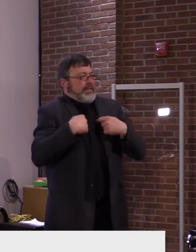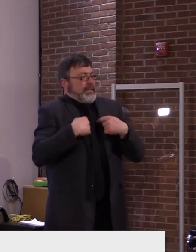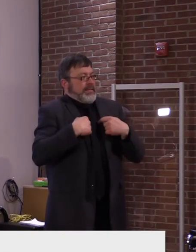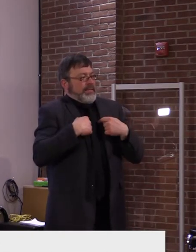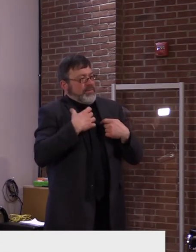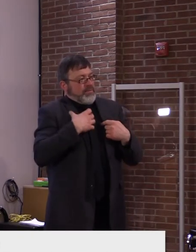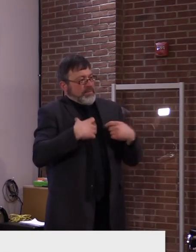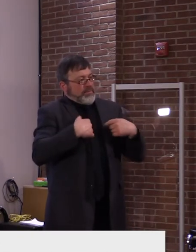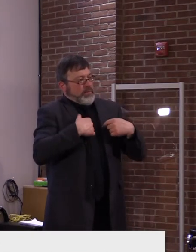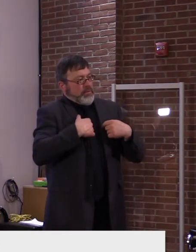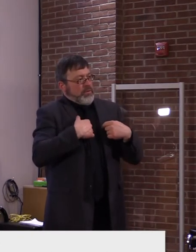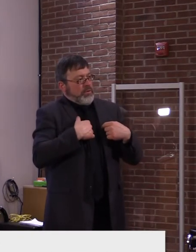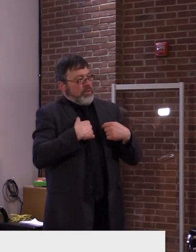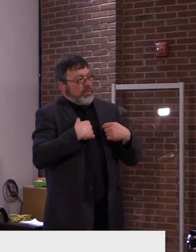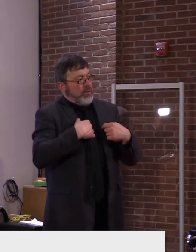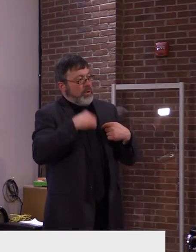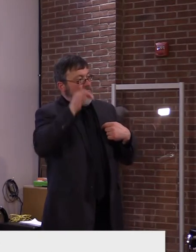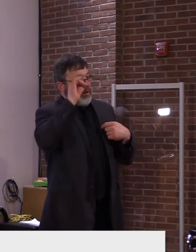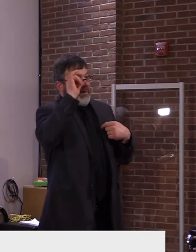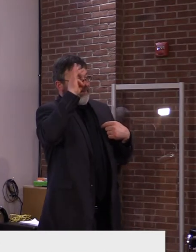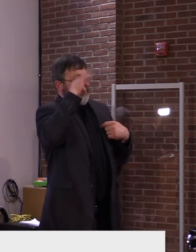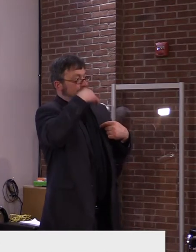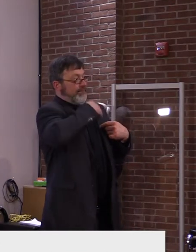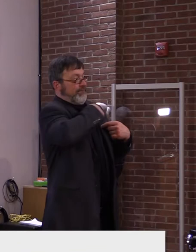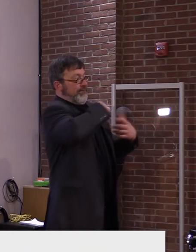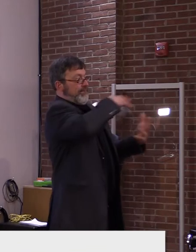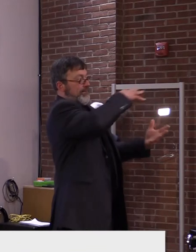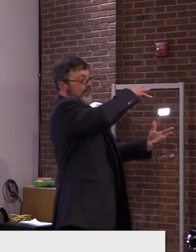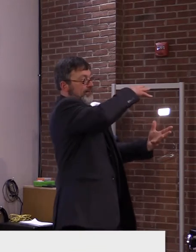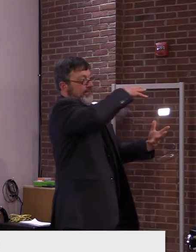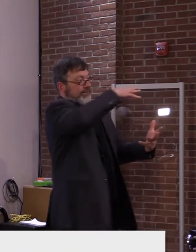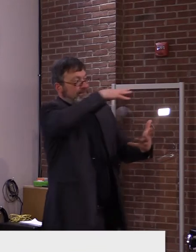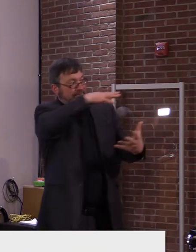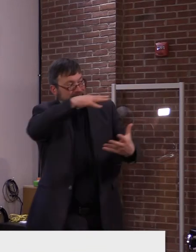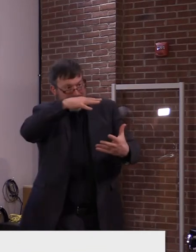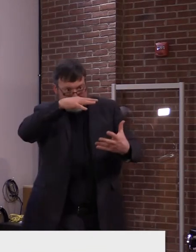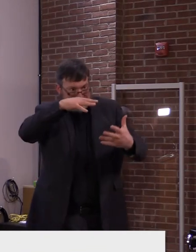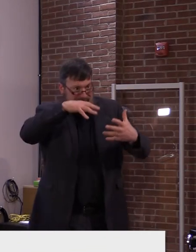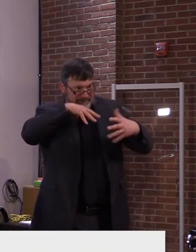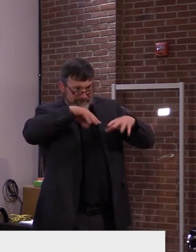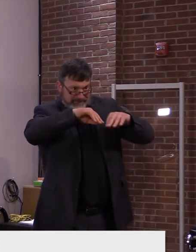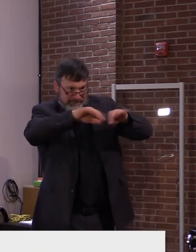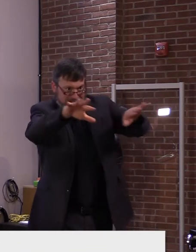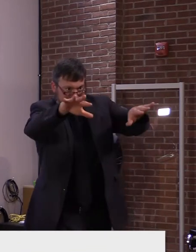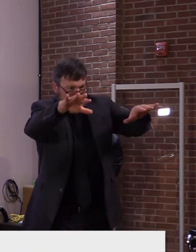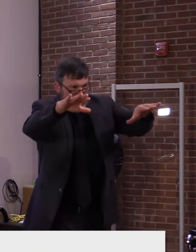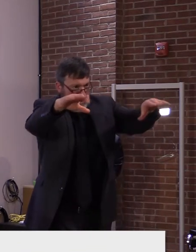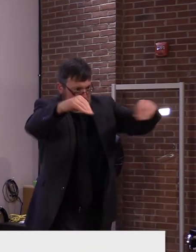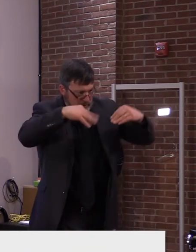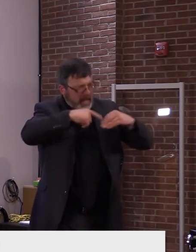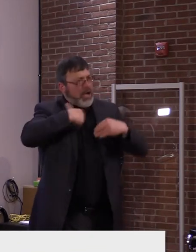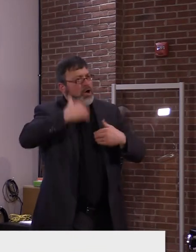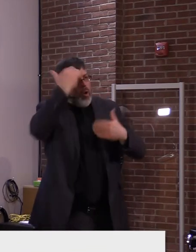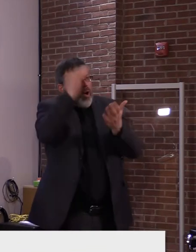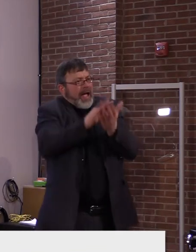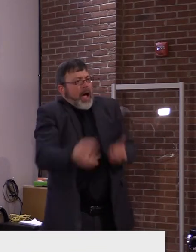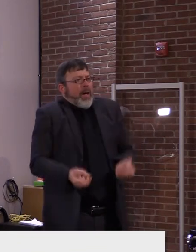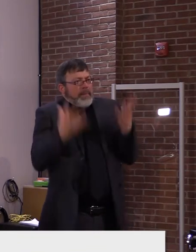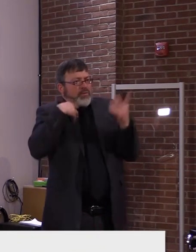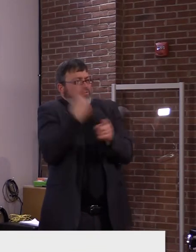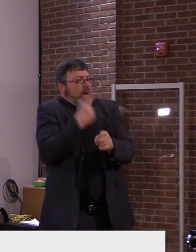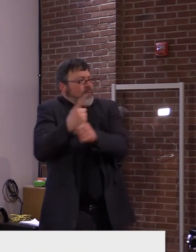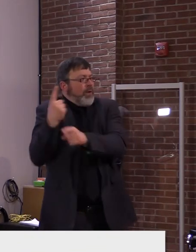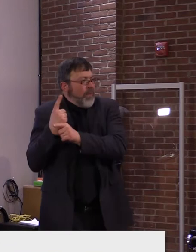the control of the supply coming into the, funneling into the state. We want to have partnerships. We want to work with the pharmacies and the